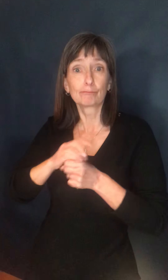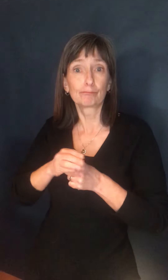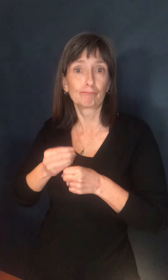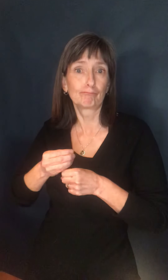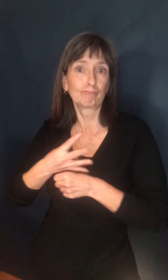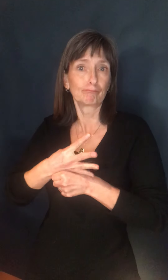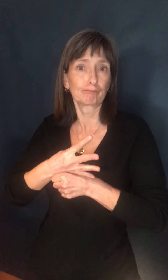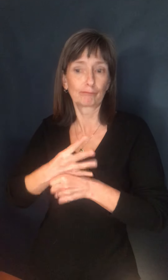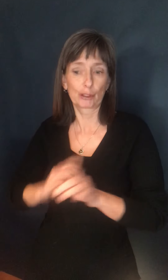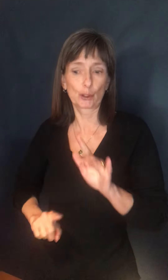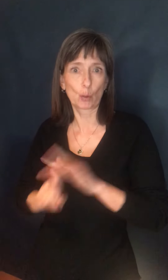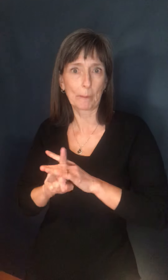arriving here.